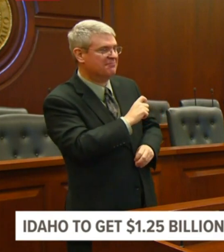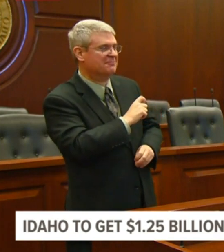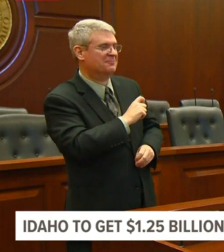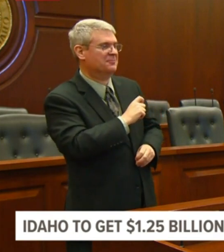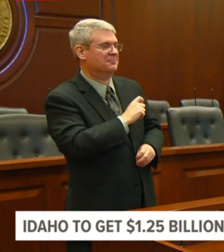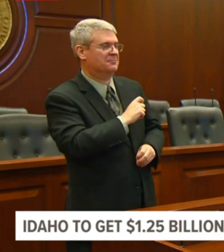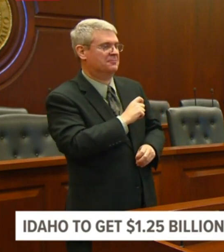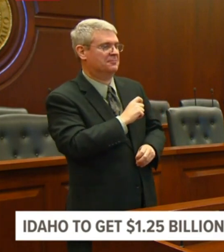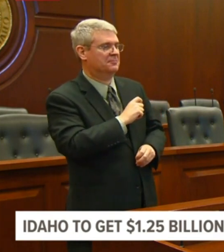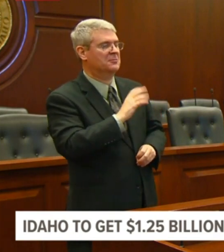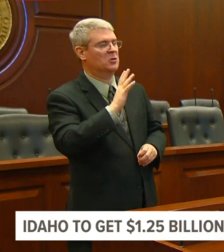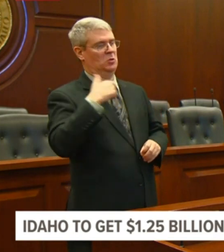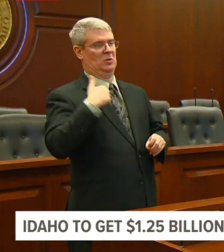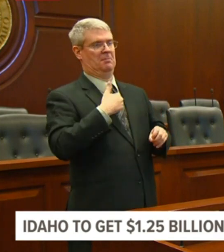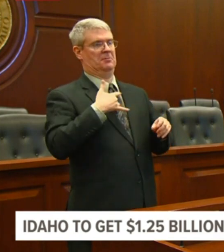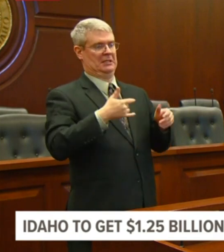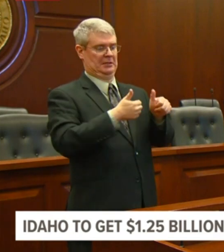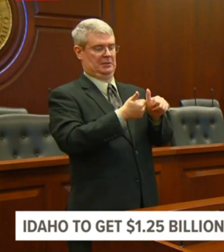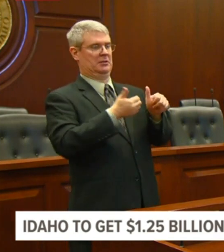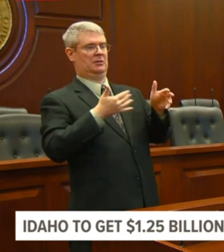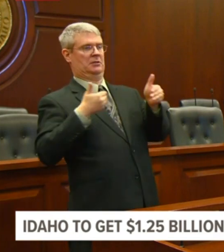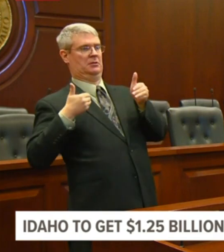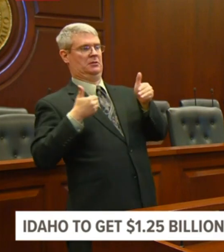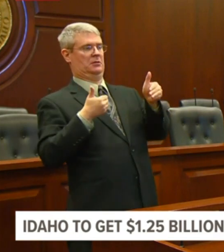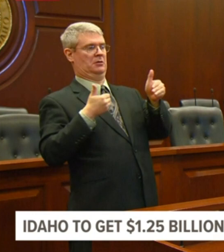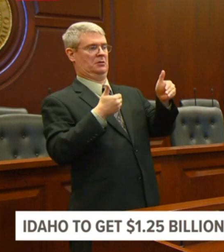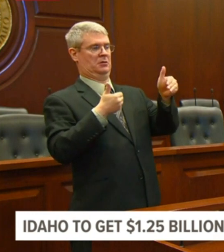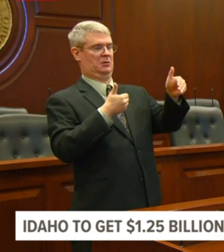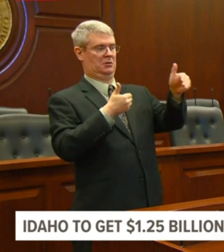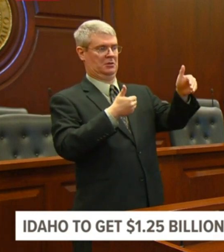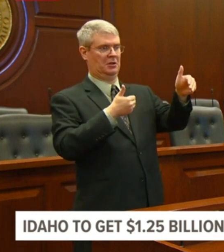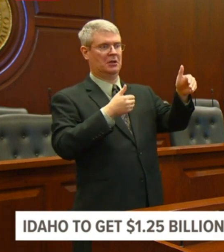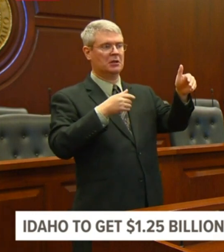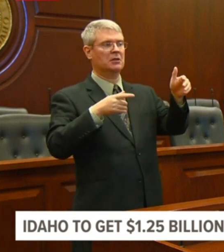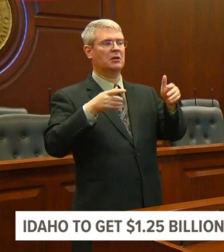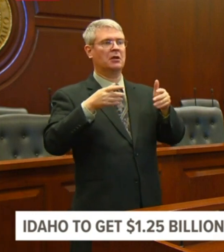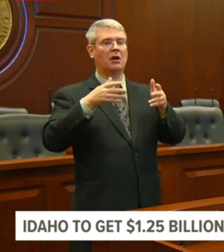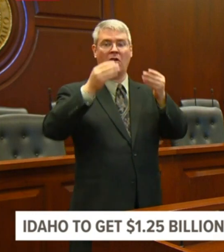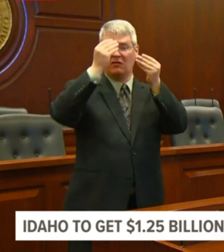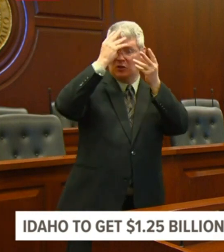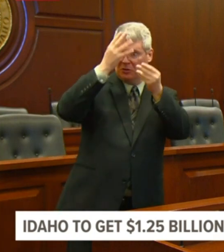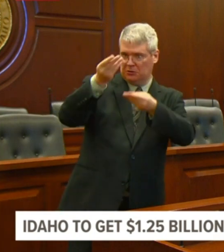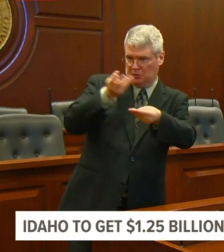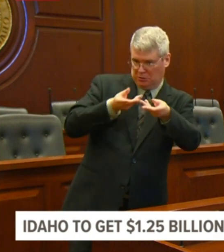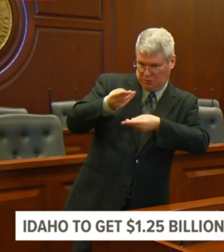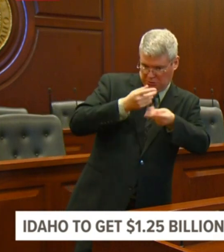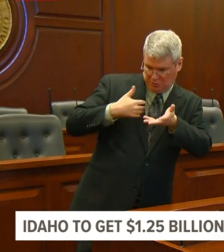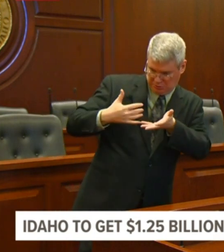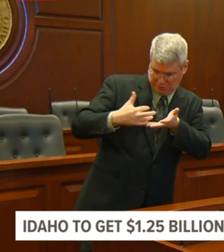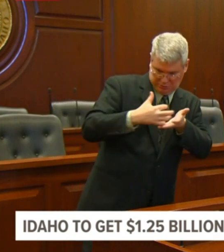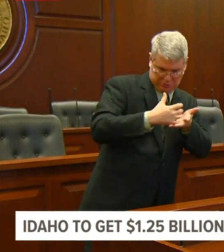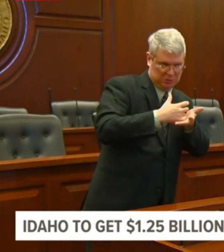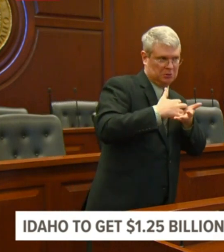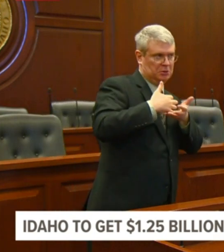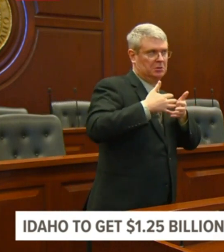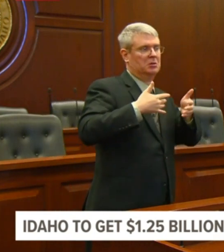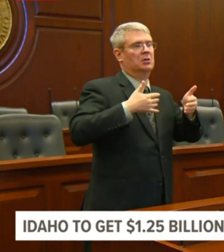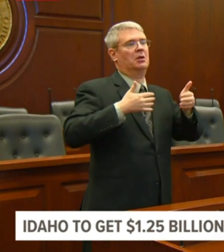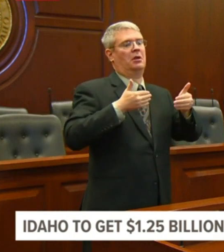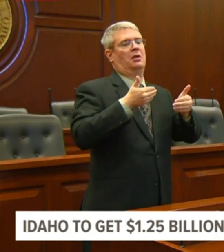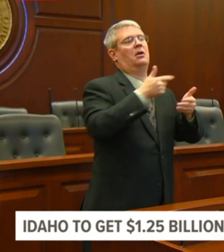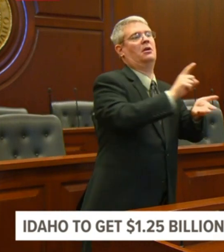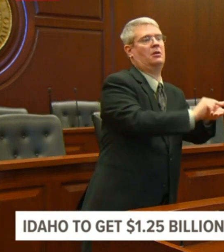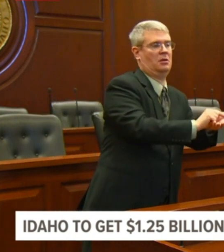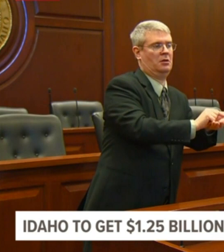in reporting to make sure that we can verify the information and publish that it's correct. We have received guidance from the federal